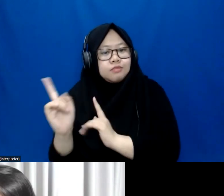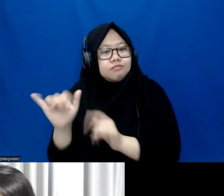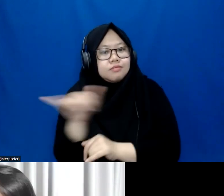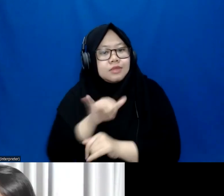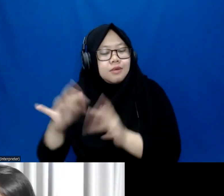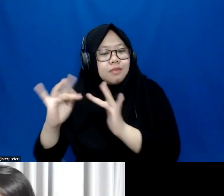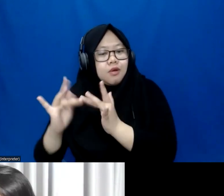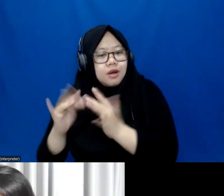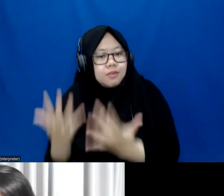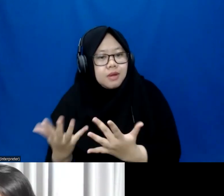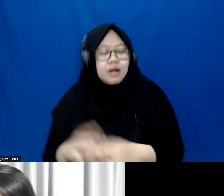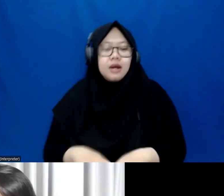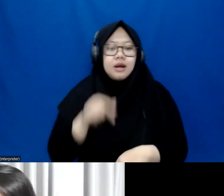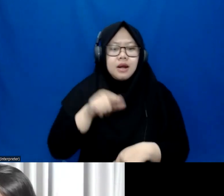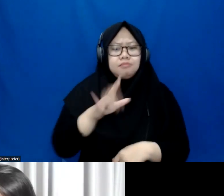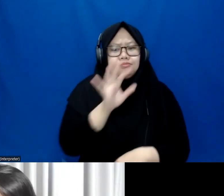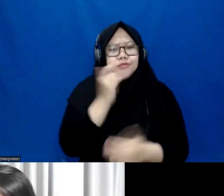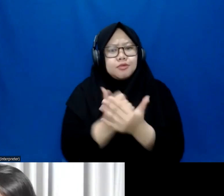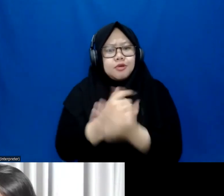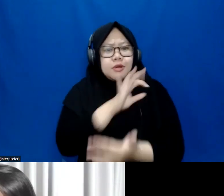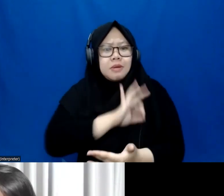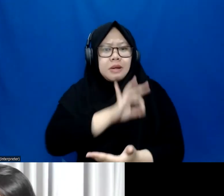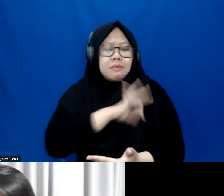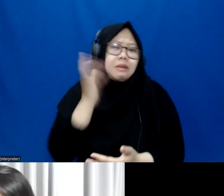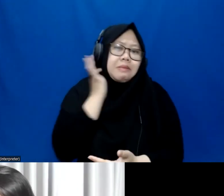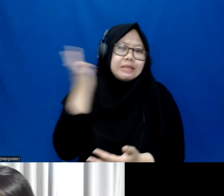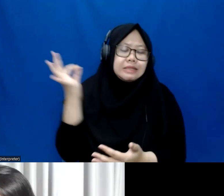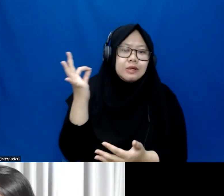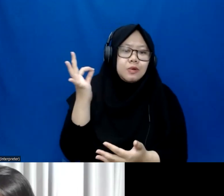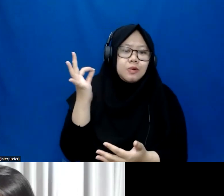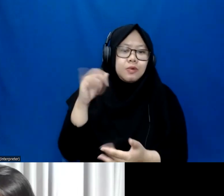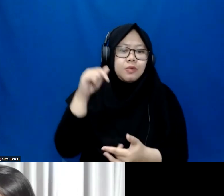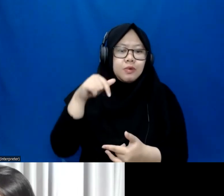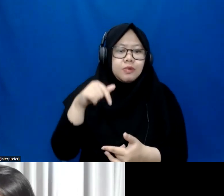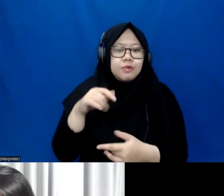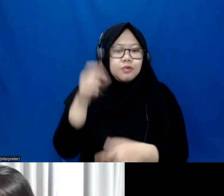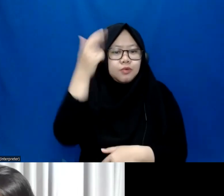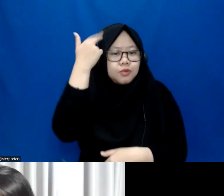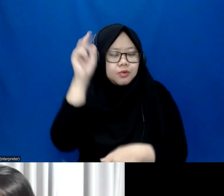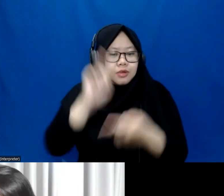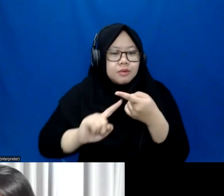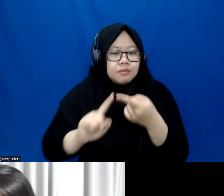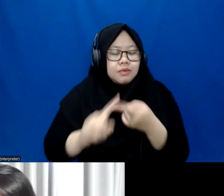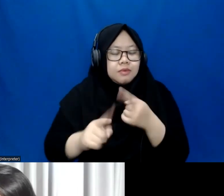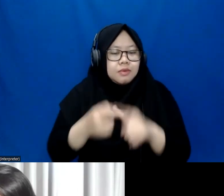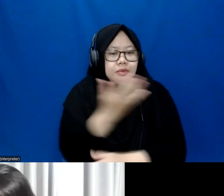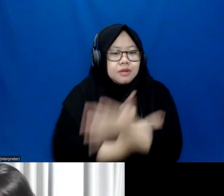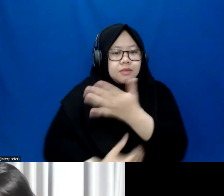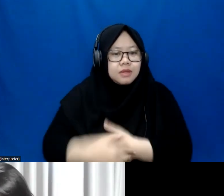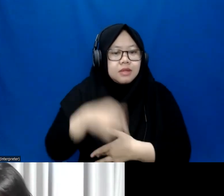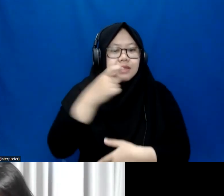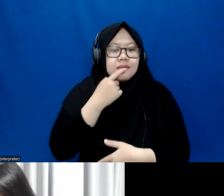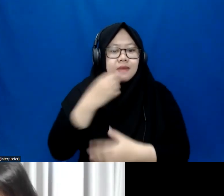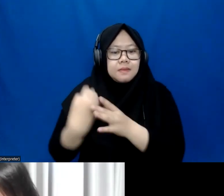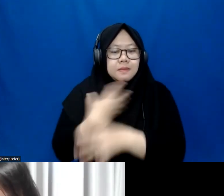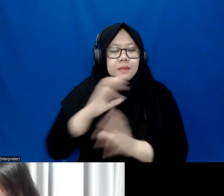actually as the main benefits and risks for persons with disabilities? Over to you, Dr. Darren. Dr. Okay. Thank